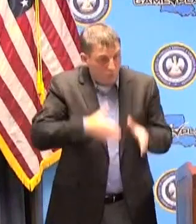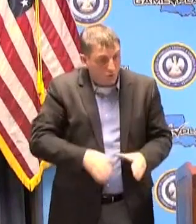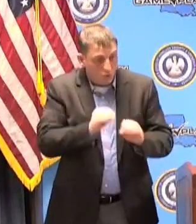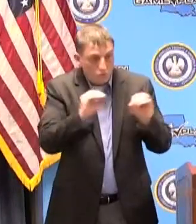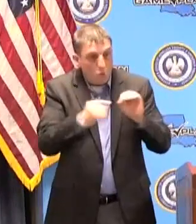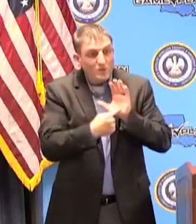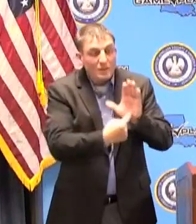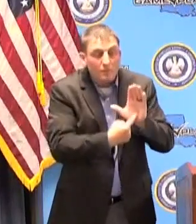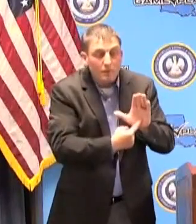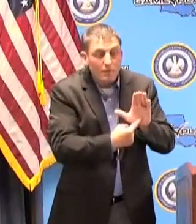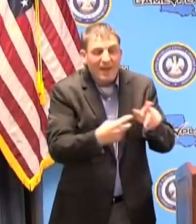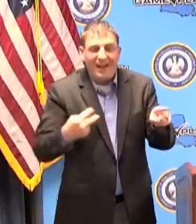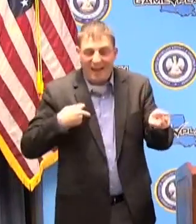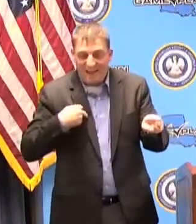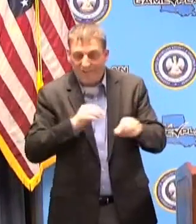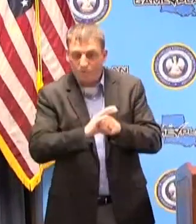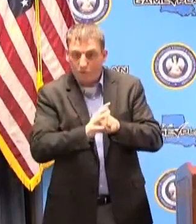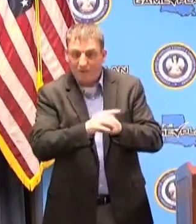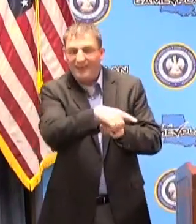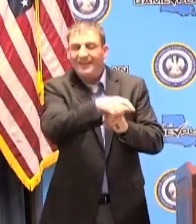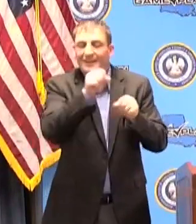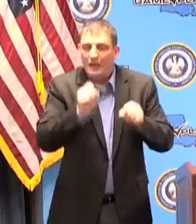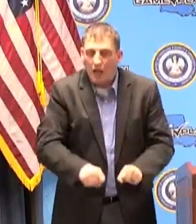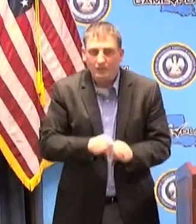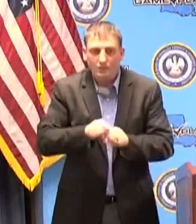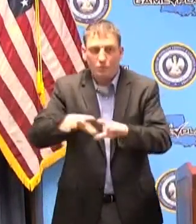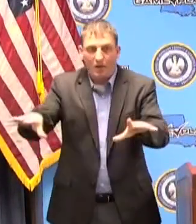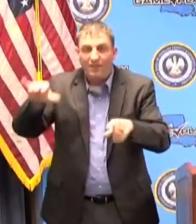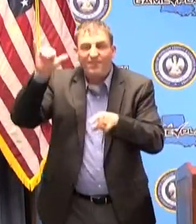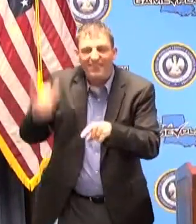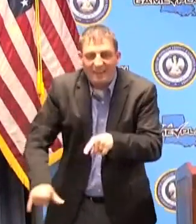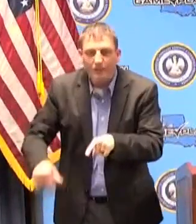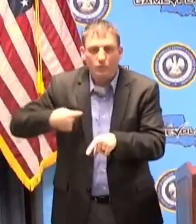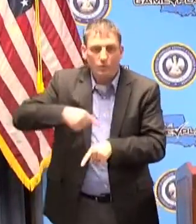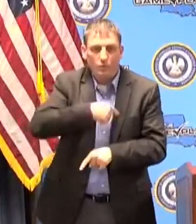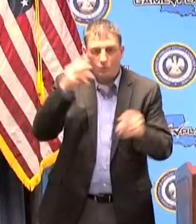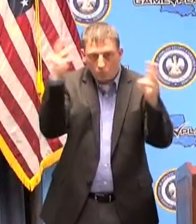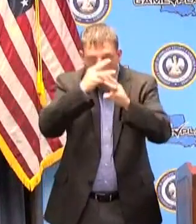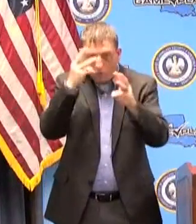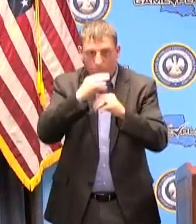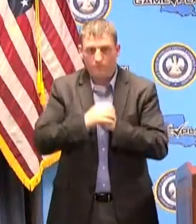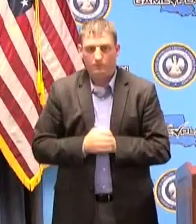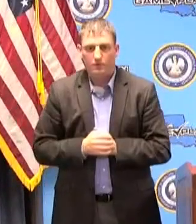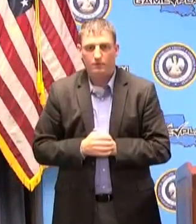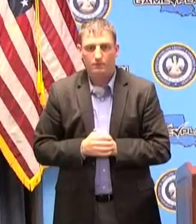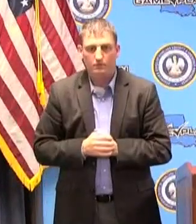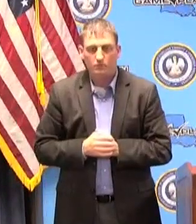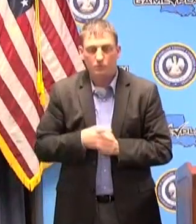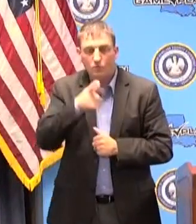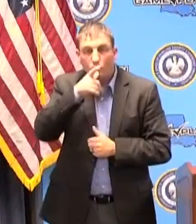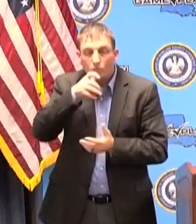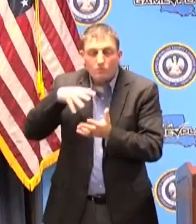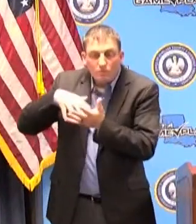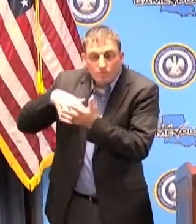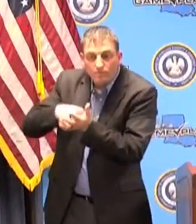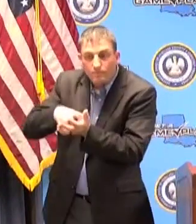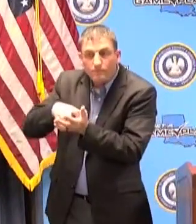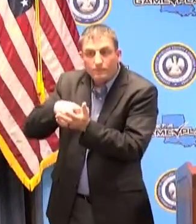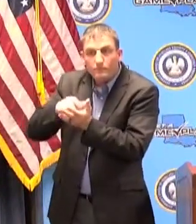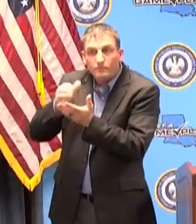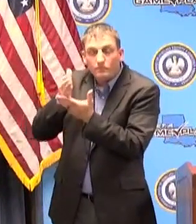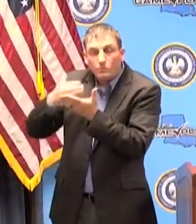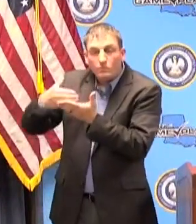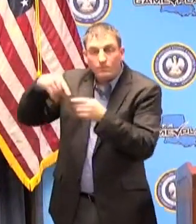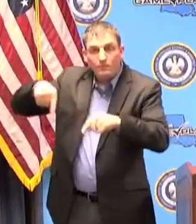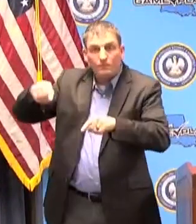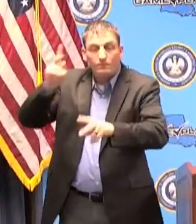infection that spread is what we're worried about the most vulnerable part of our population for this